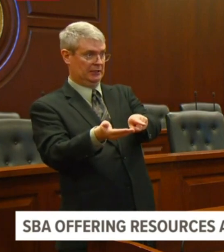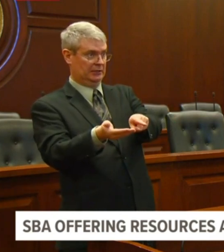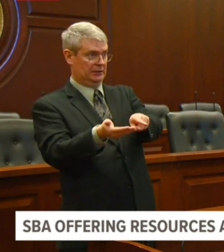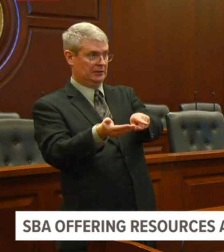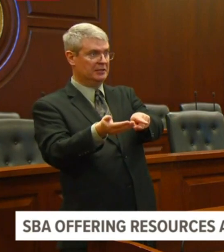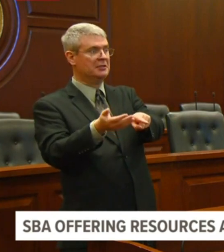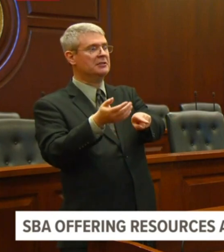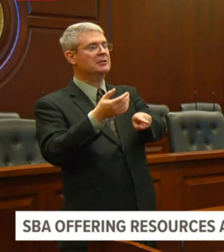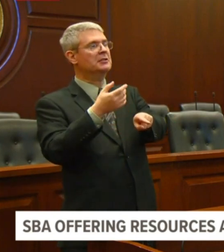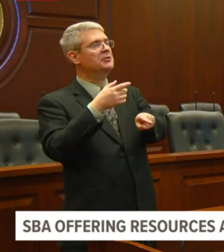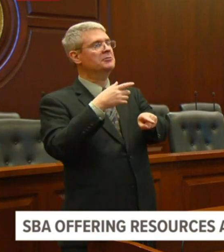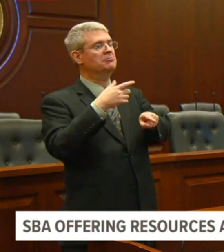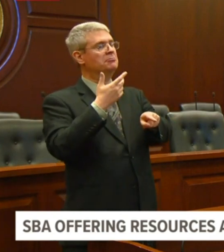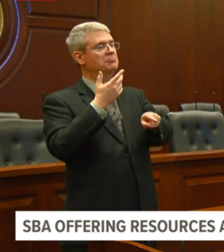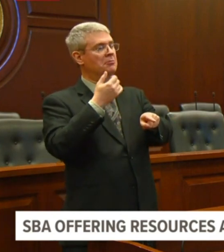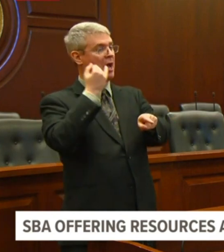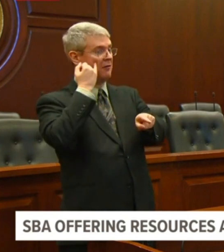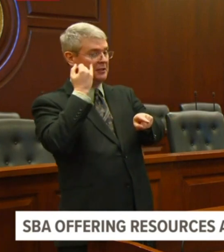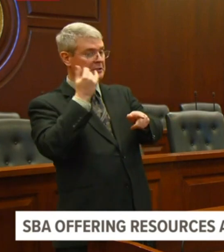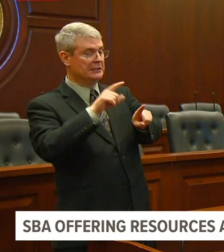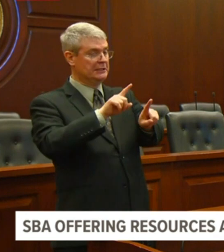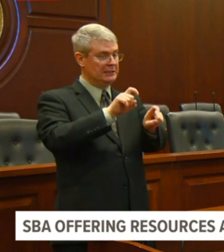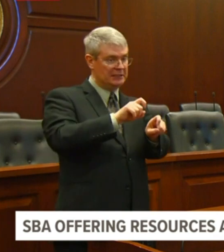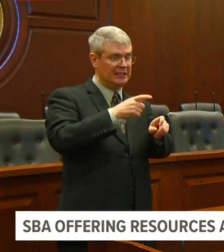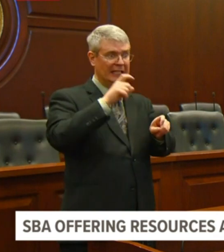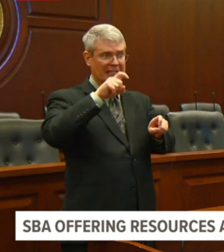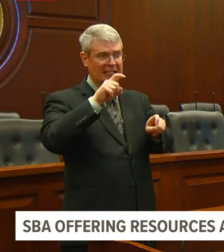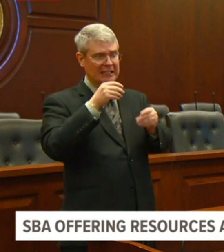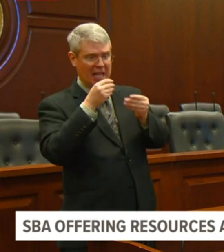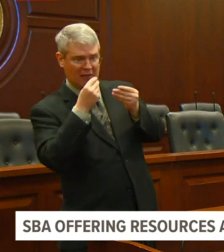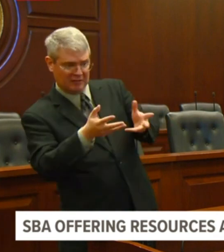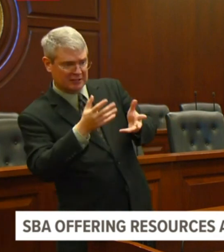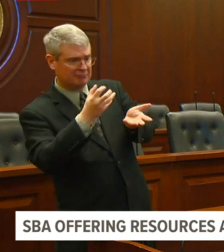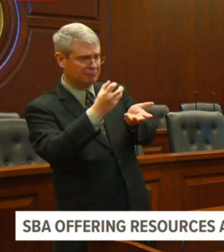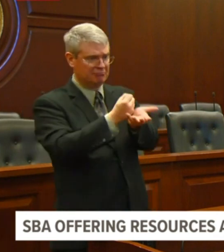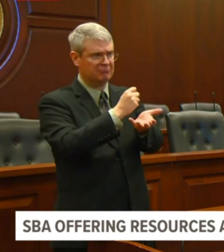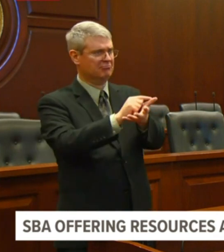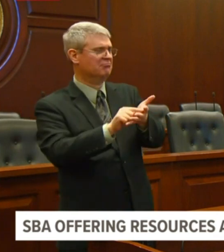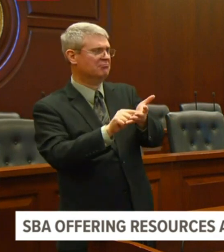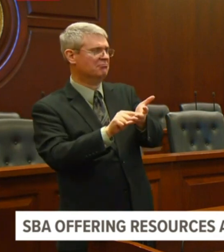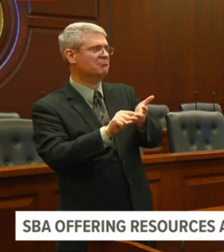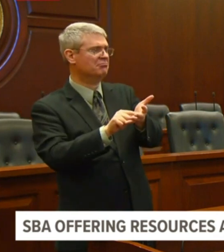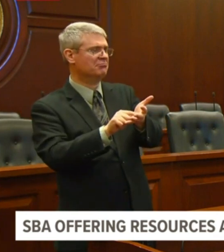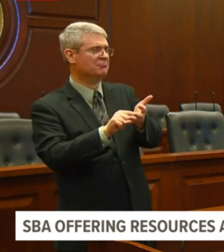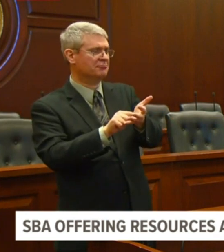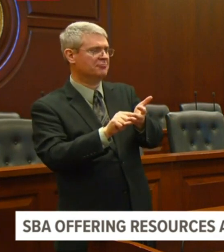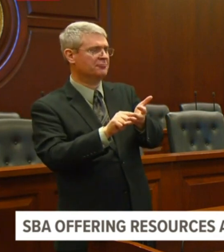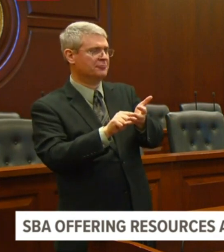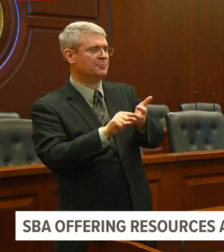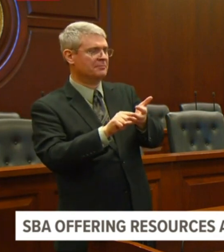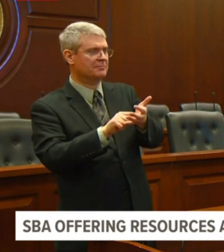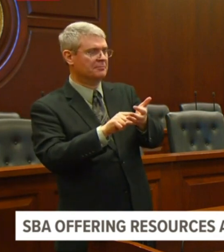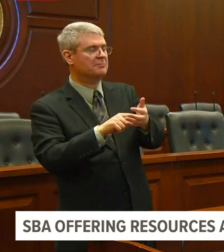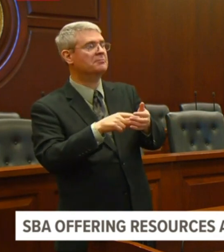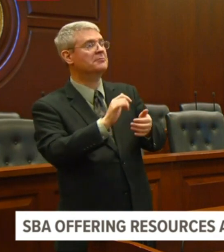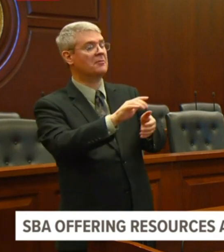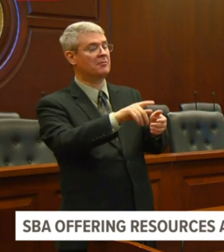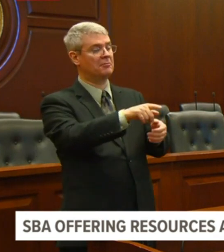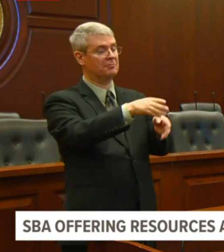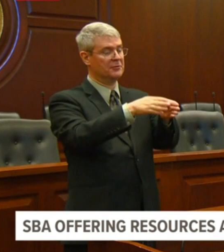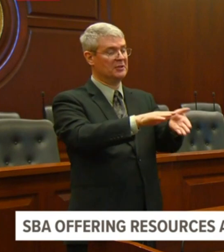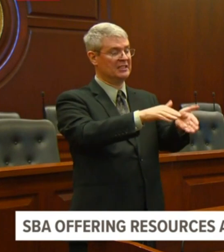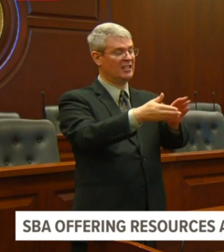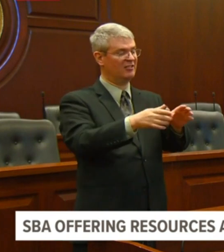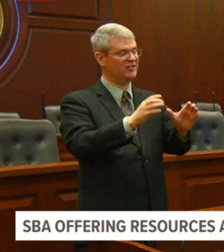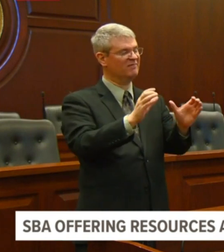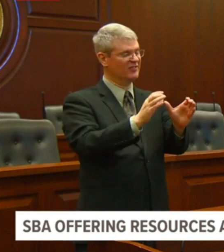need to occur, uh, either before or after, and that it's the death certificate is certified. And so from a public information perspective, once the death